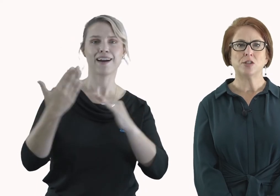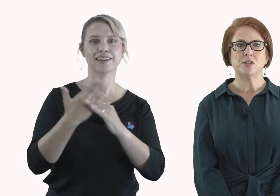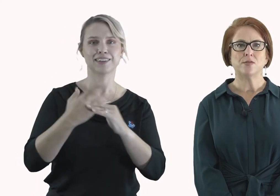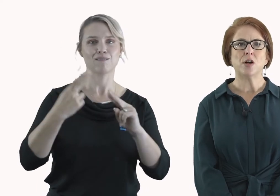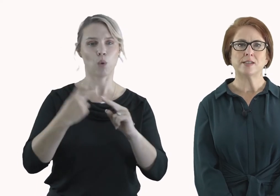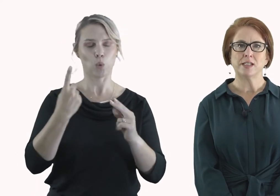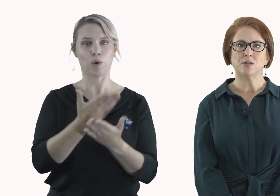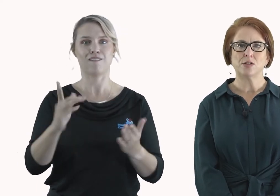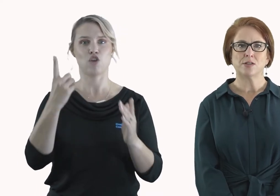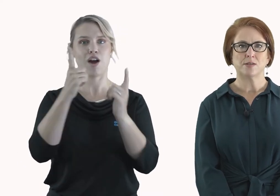for Auslan users.